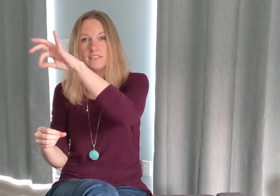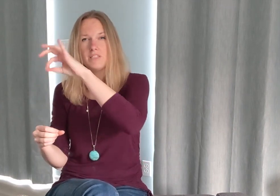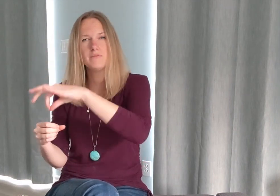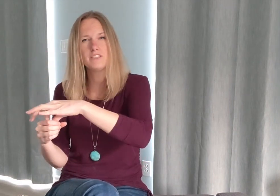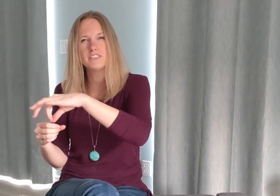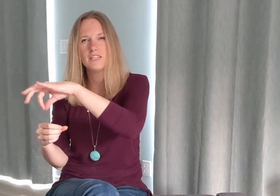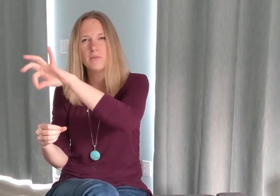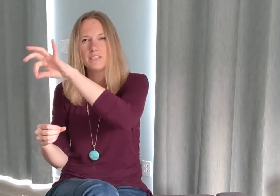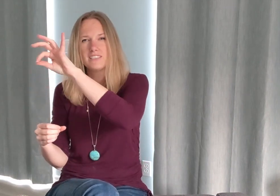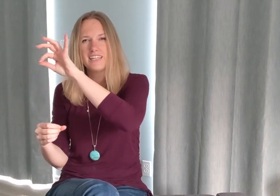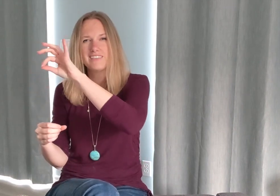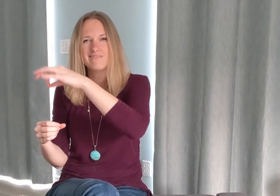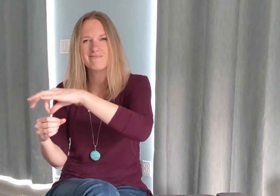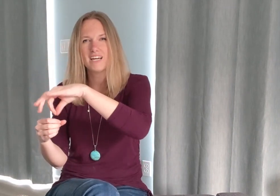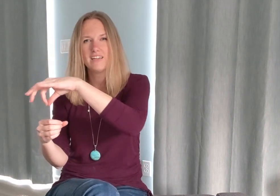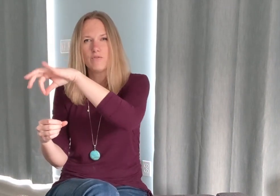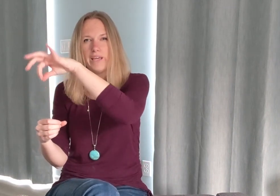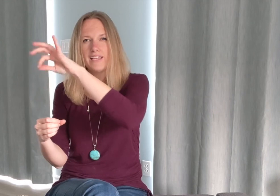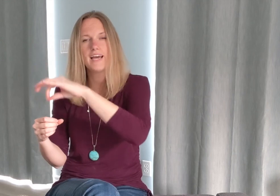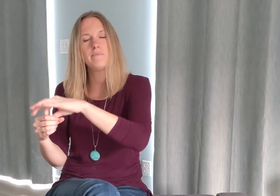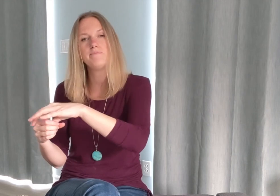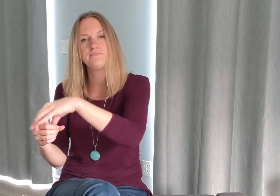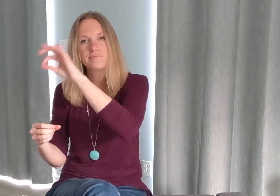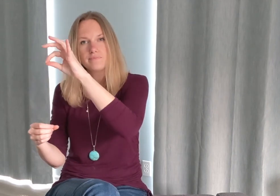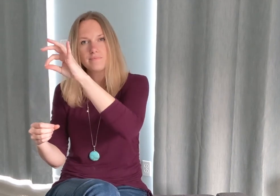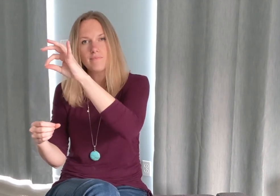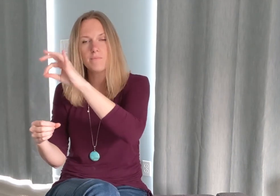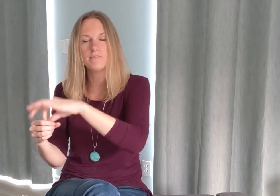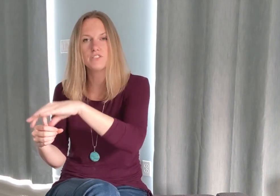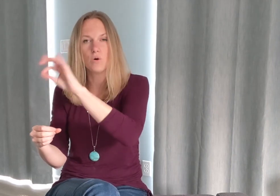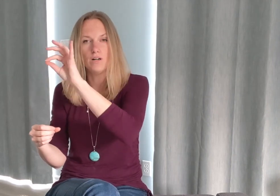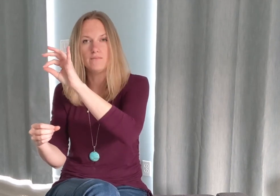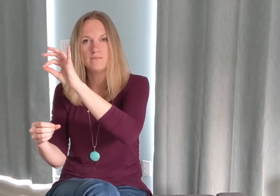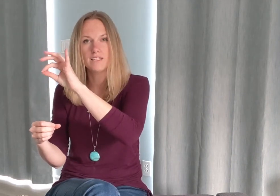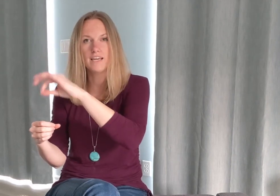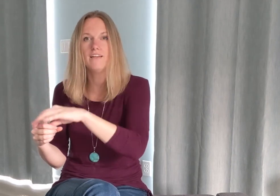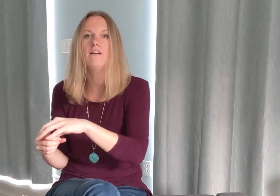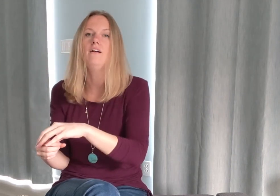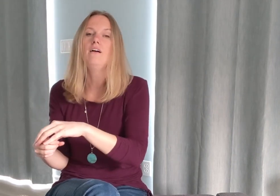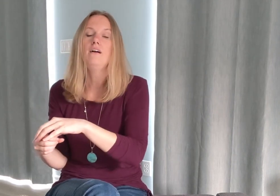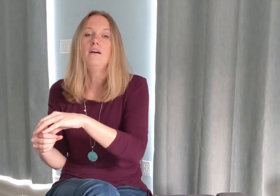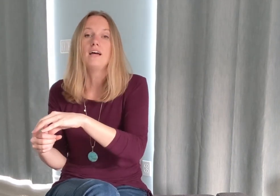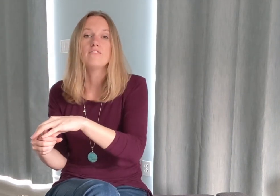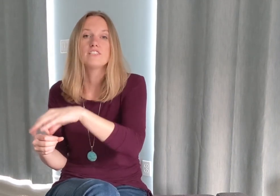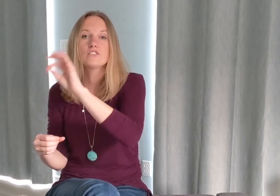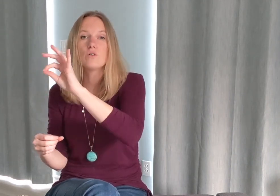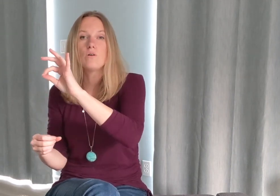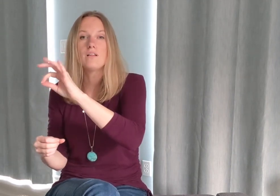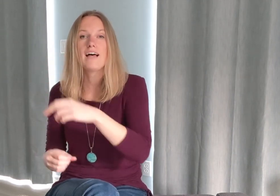sometimes you'll see where it's like kind of wiggling up. Soul. Okay, every soul held